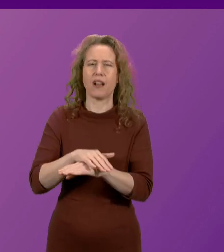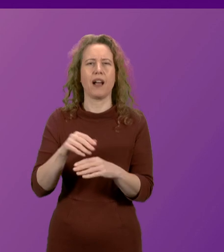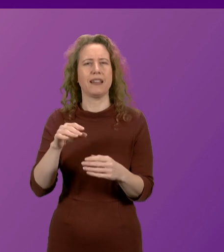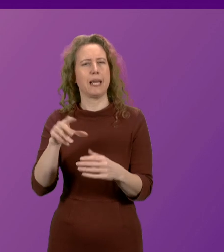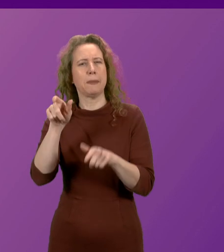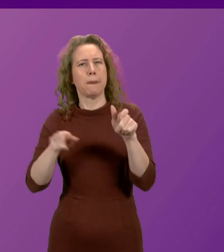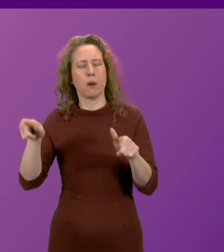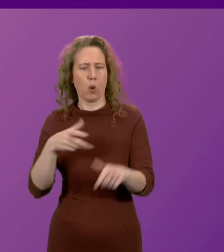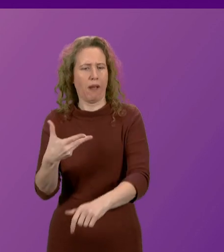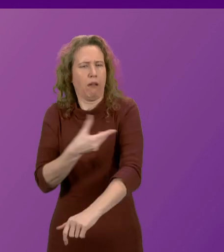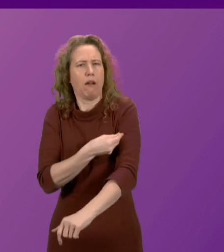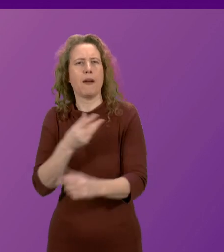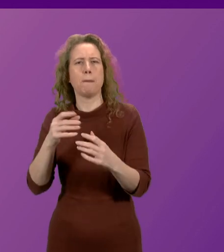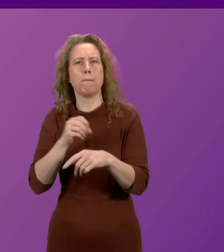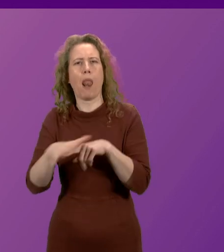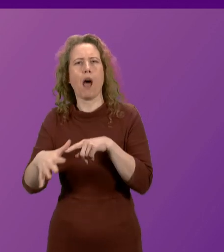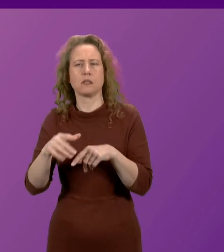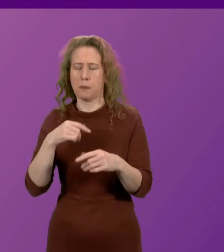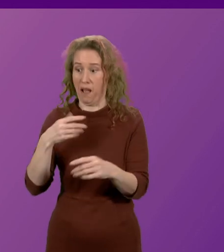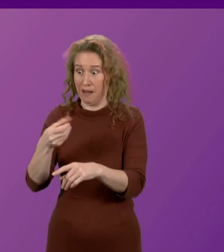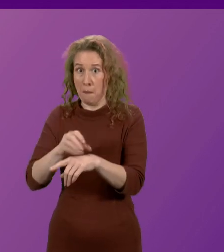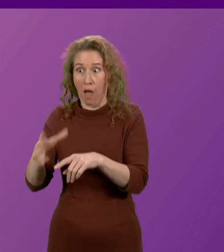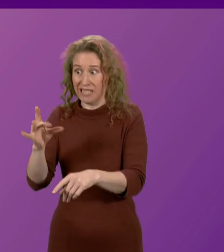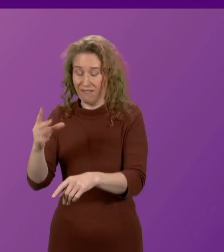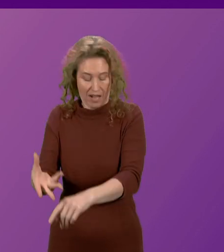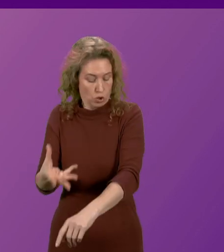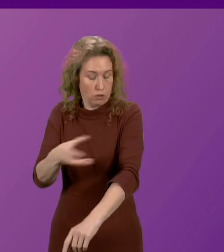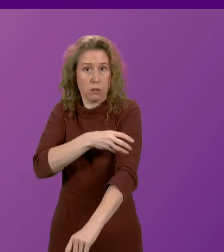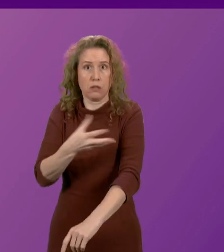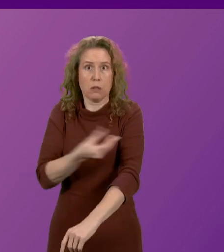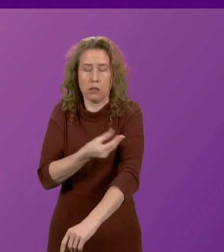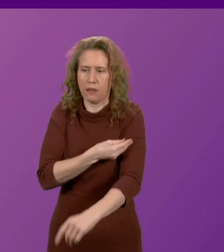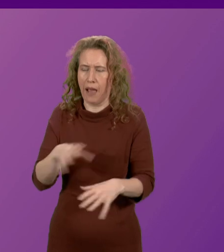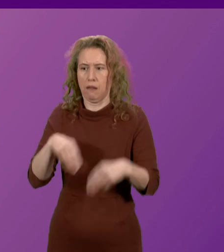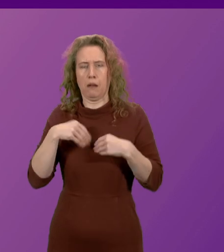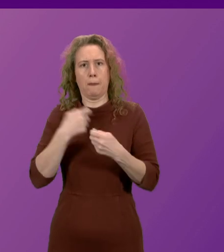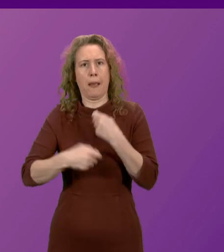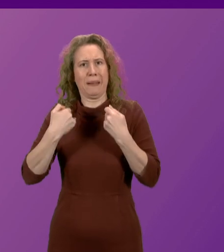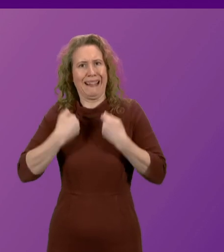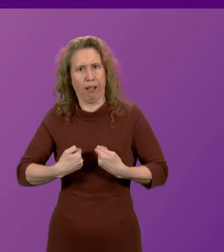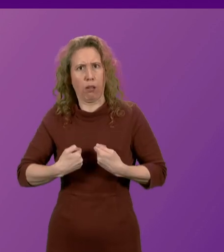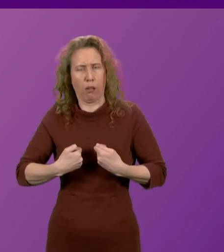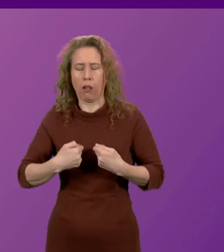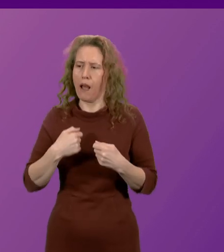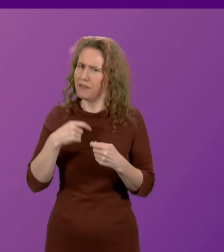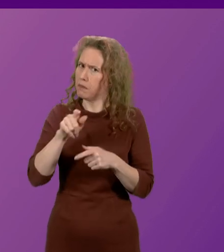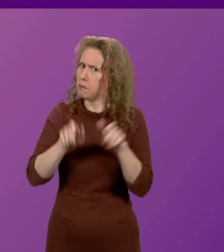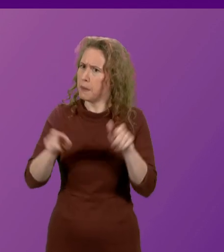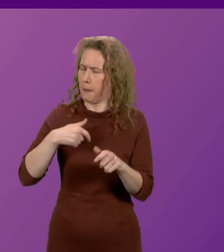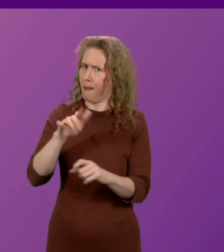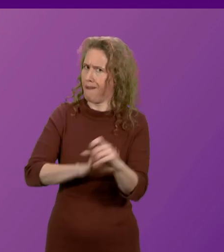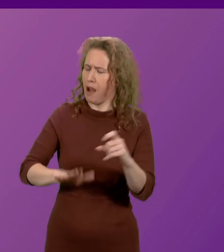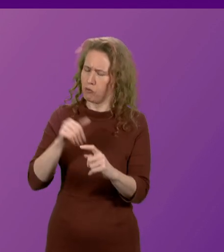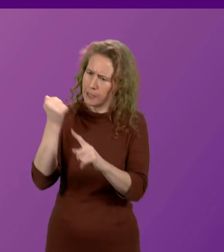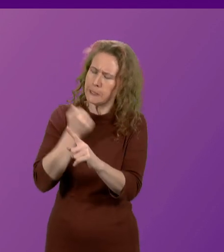victims because, and those affected and infected because I have constituents who have given tenacious leadership to making sure this injustice